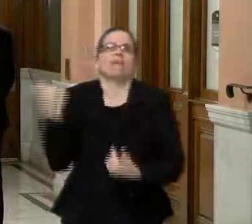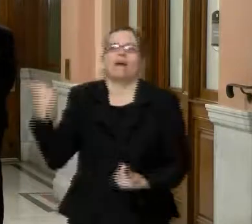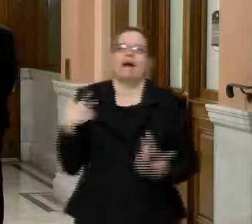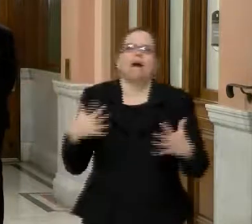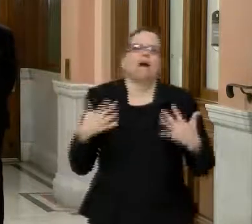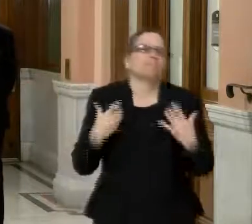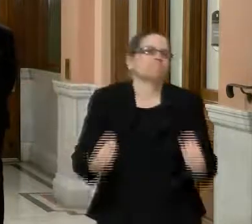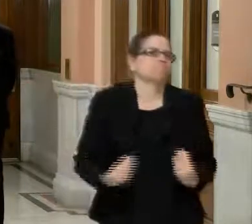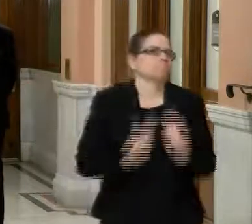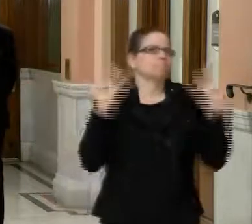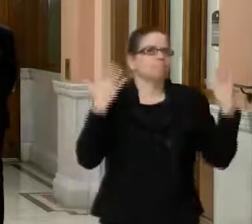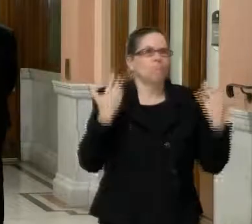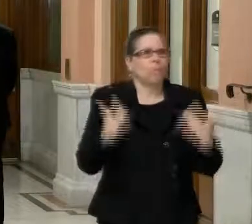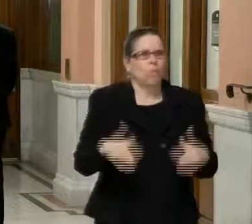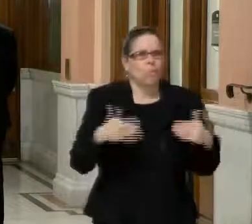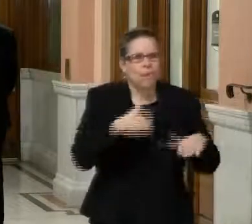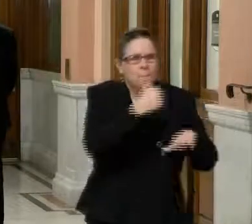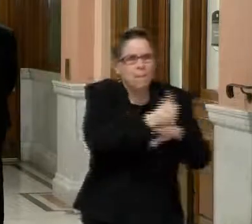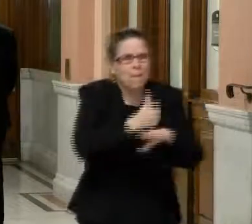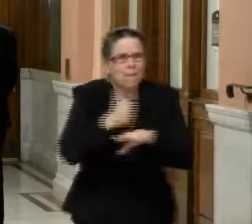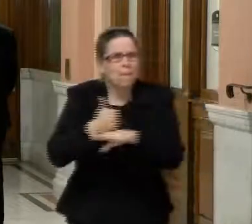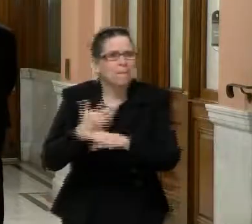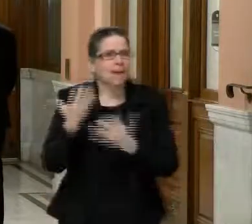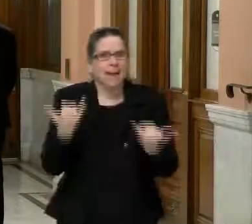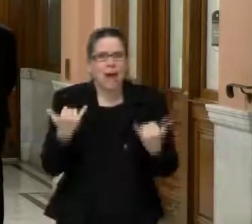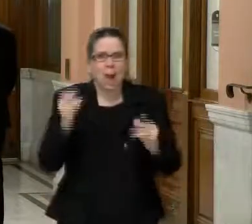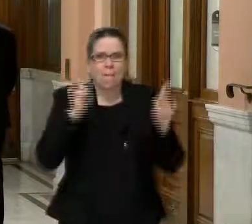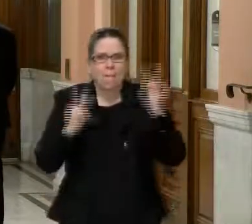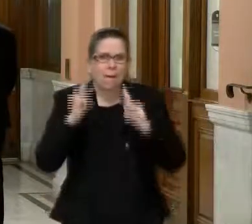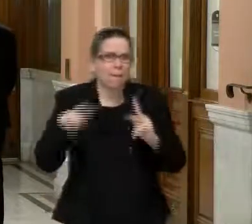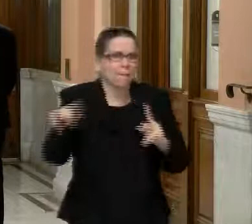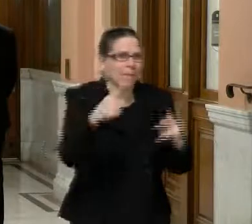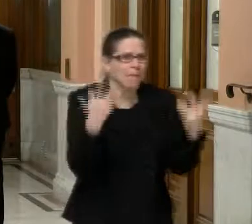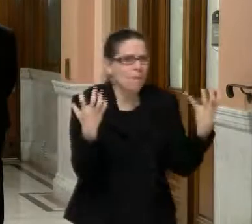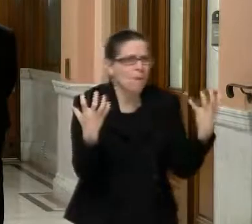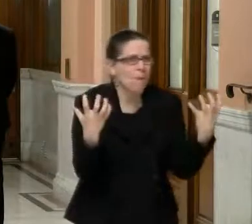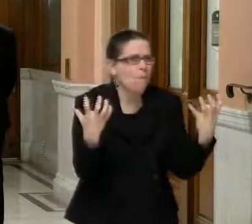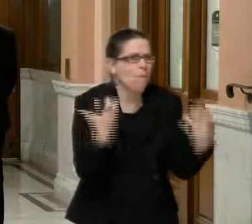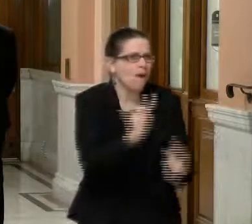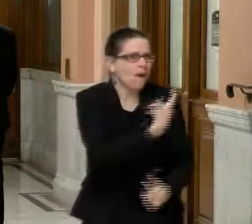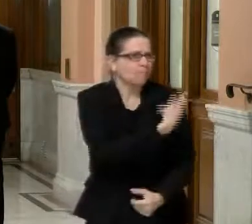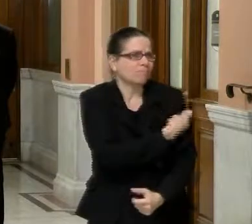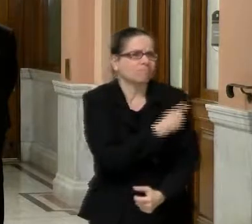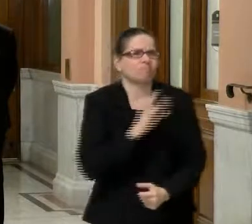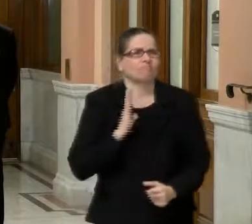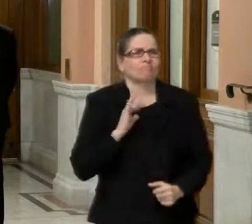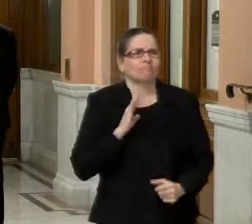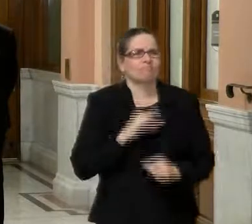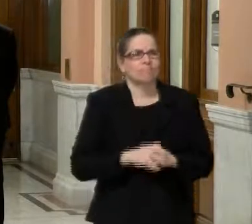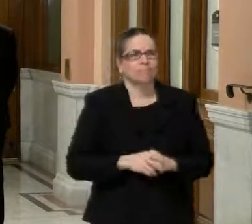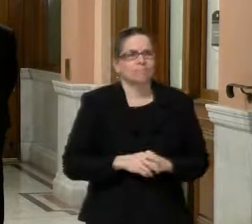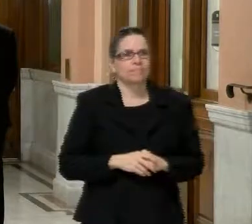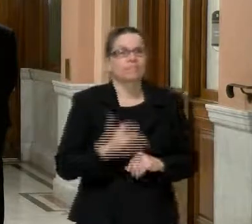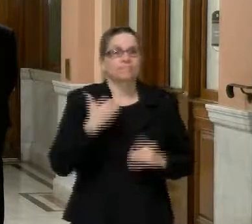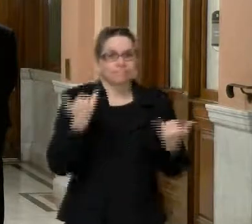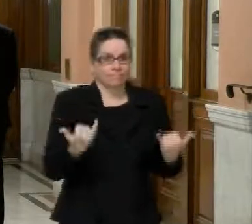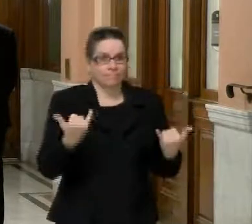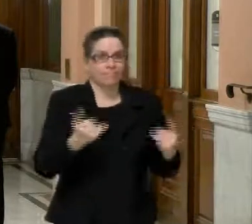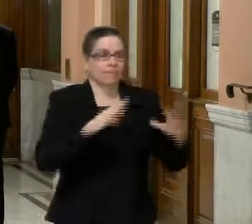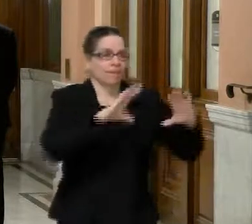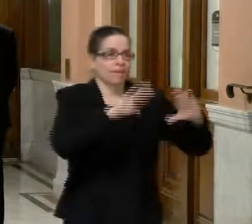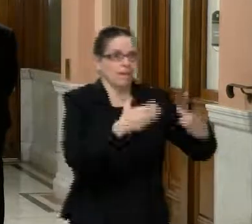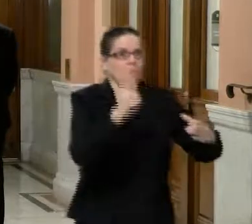there's a clamor for this. There's a lot of people calling saying, I want it, I want it, I want it. We're still in phase one. Phase one has been